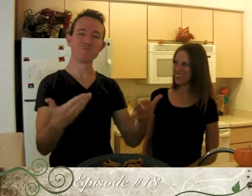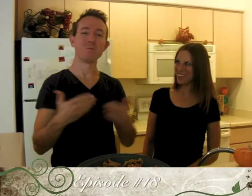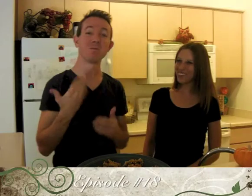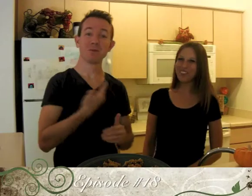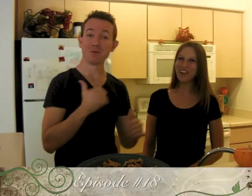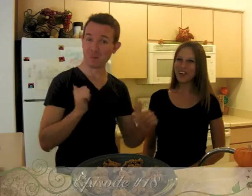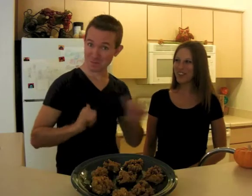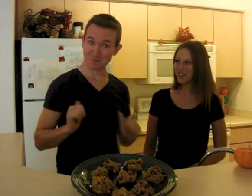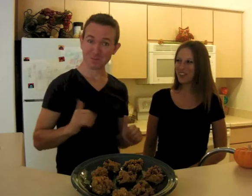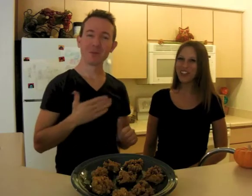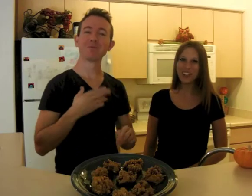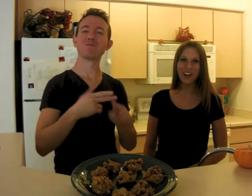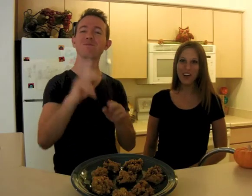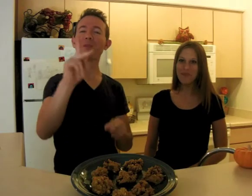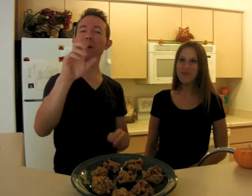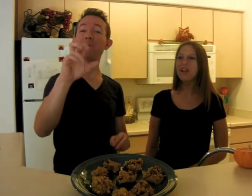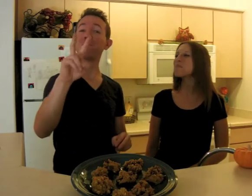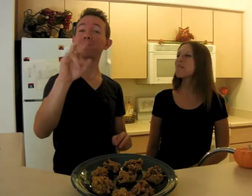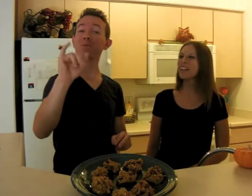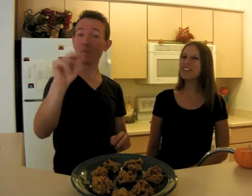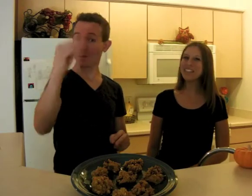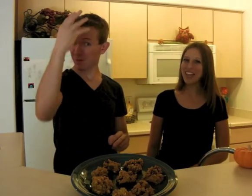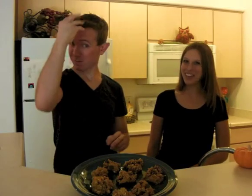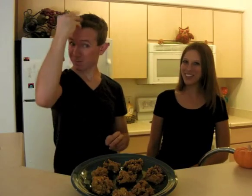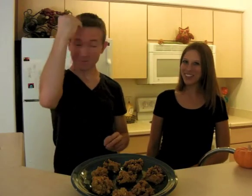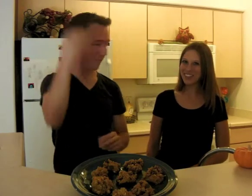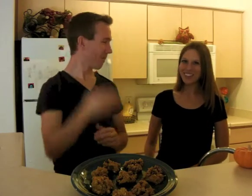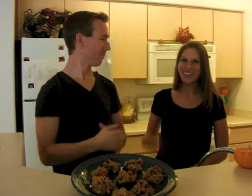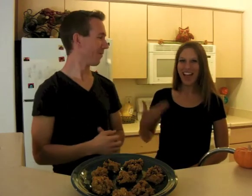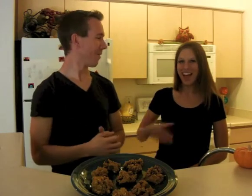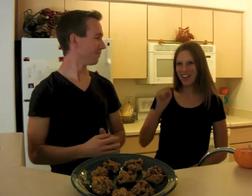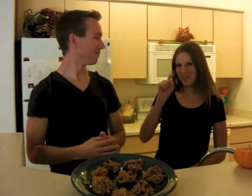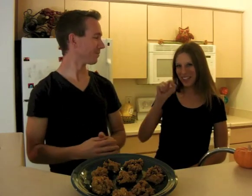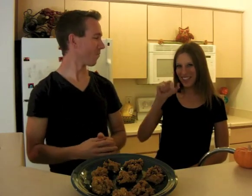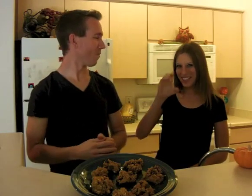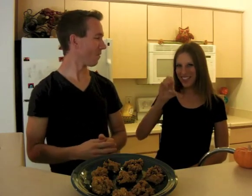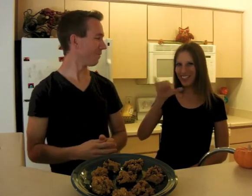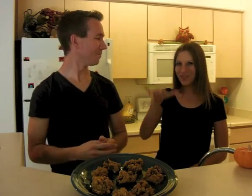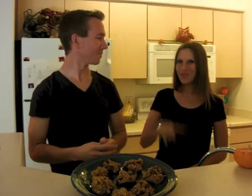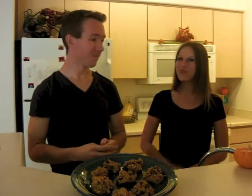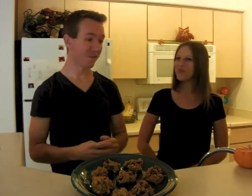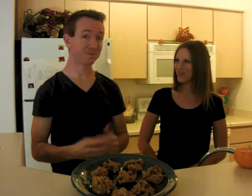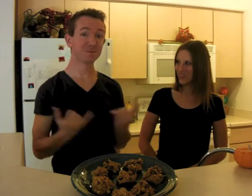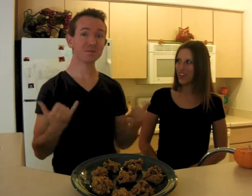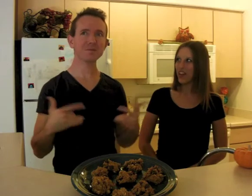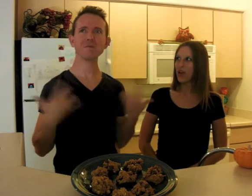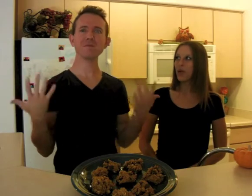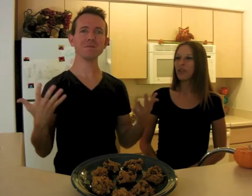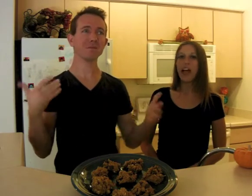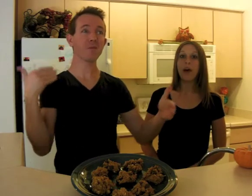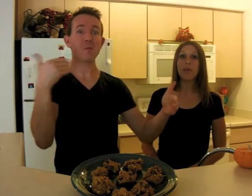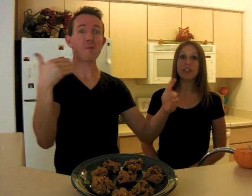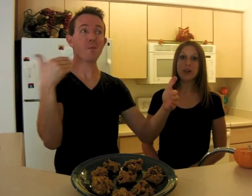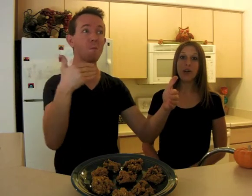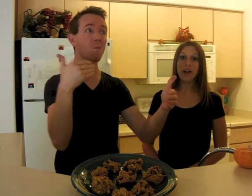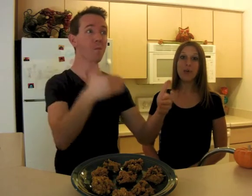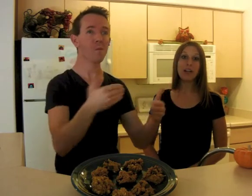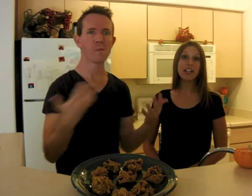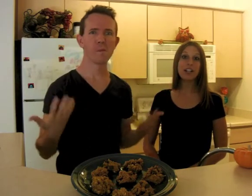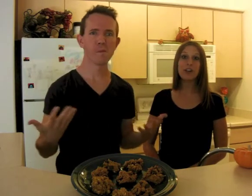Hello! Welcome to our show. My name is Kevin and I'm Stacy. Well now what's going on? We're getting